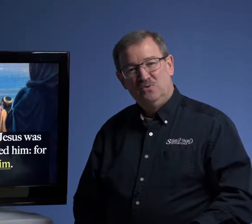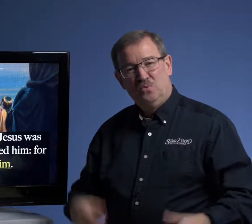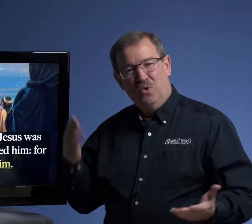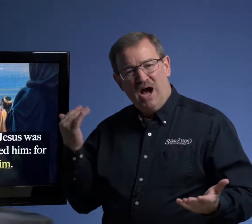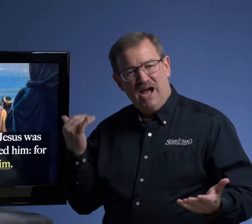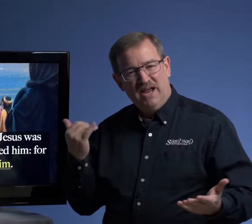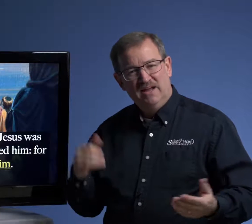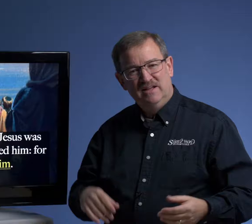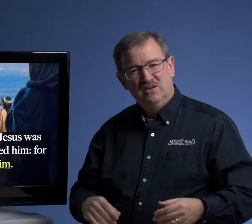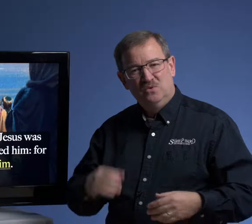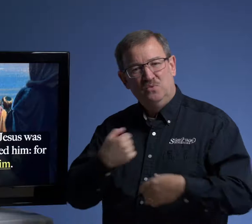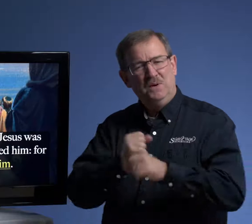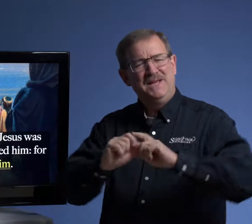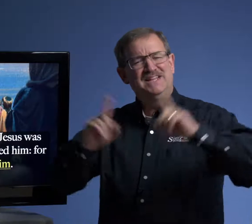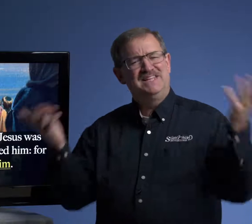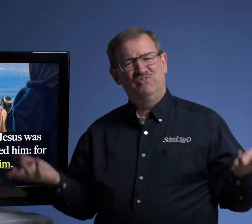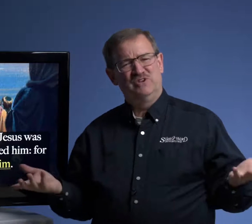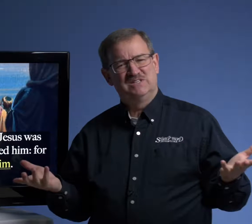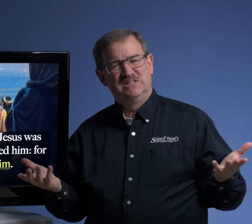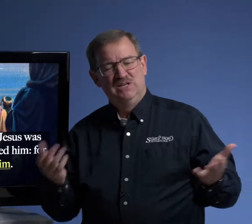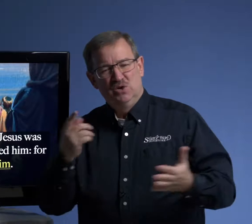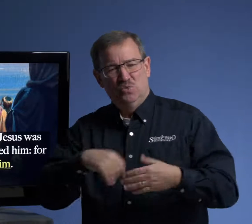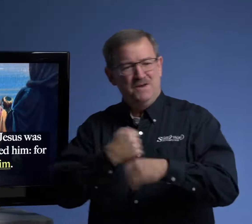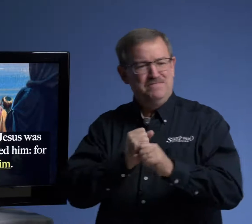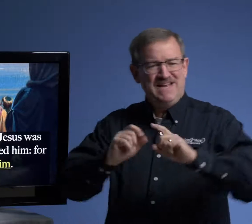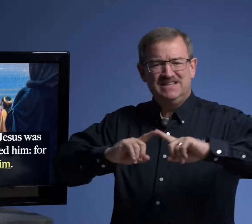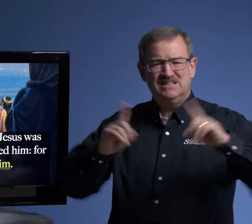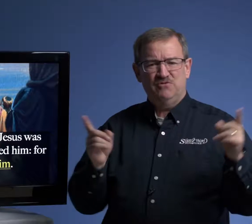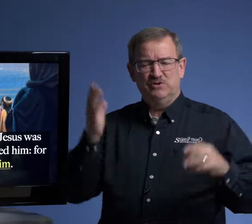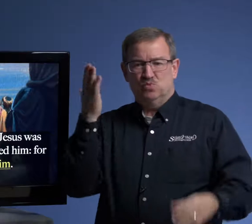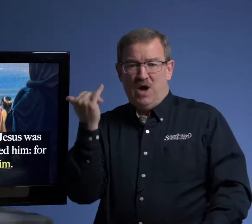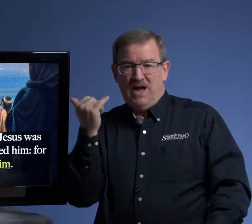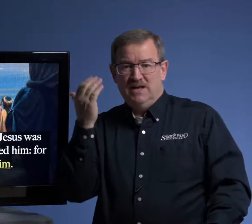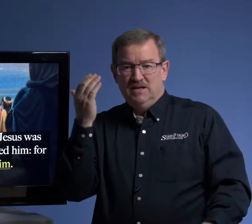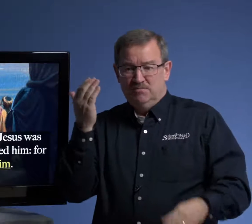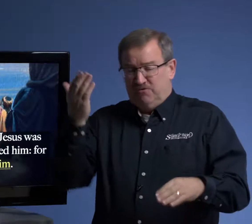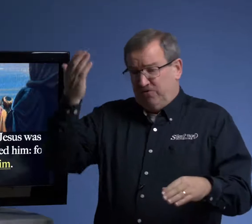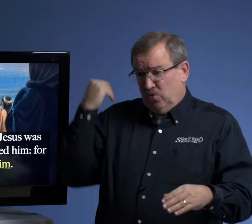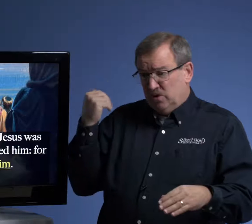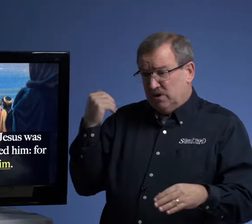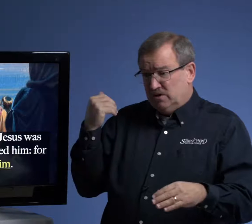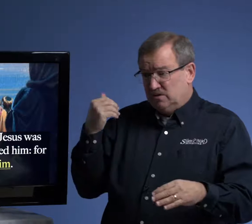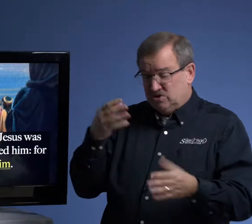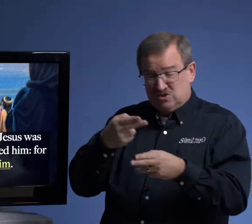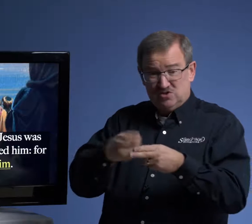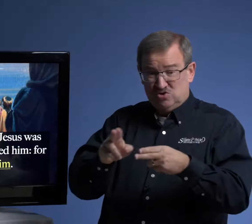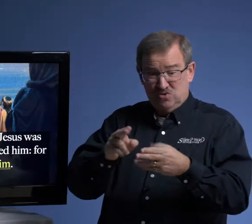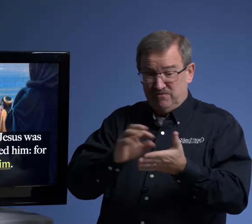Why? What made the difference? What made the difference? Why? Before, just short